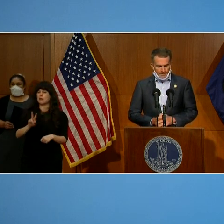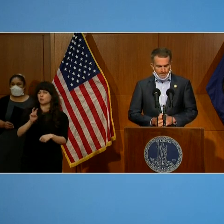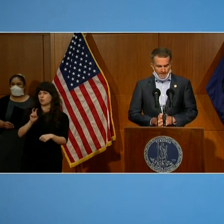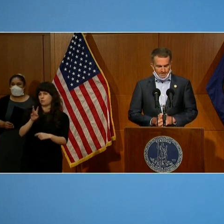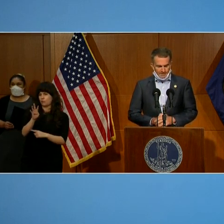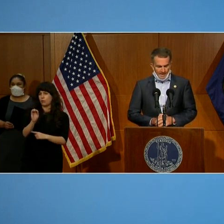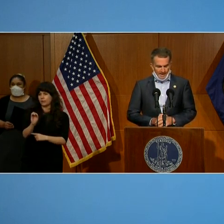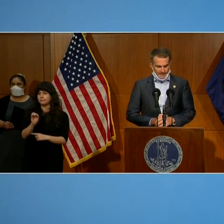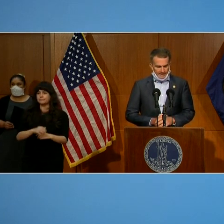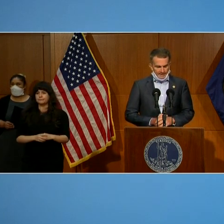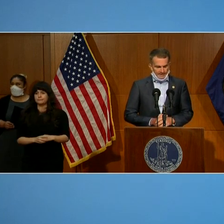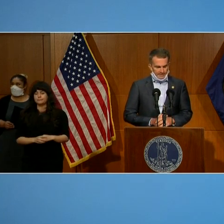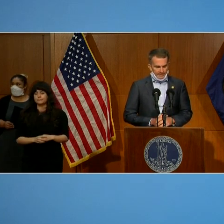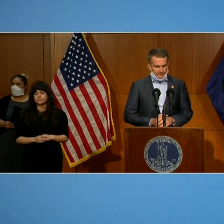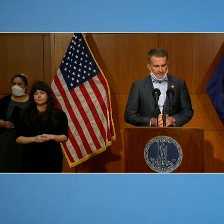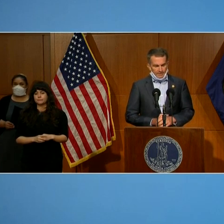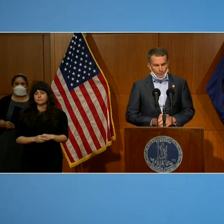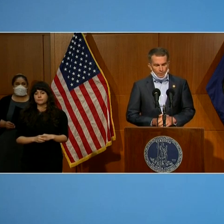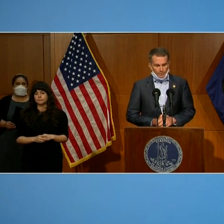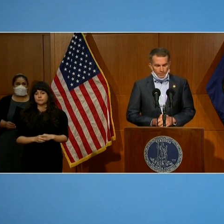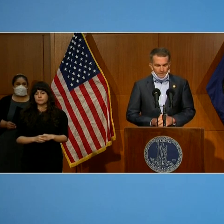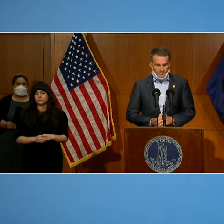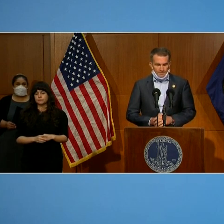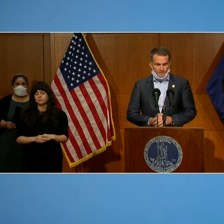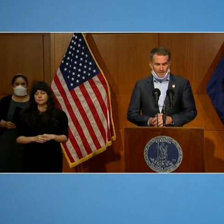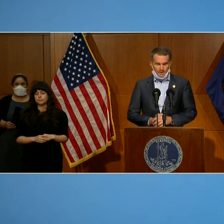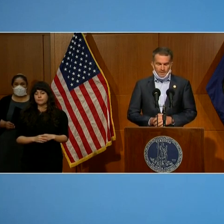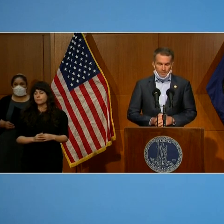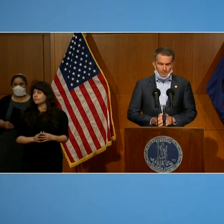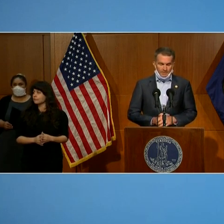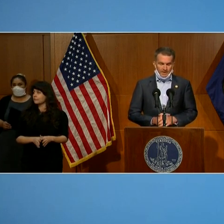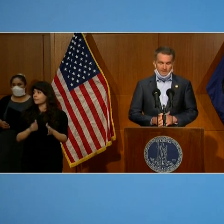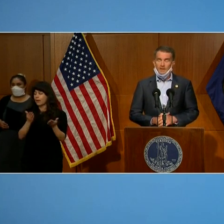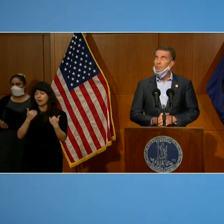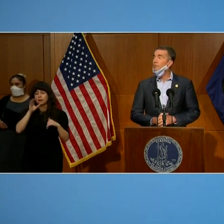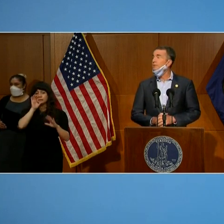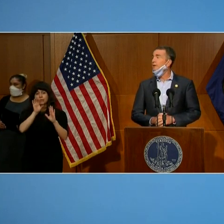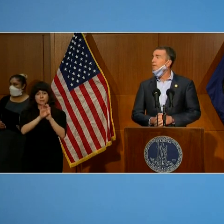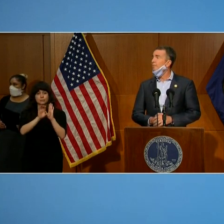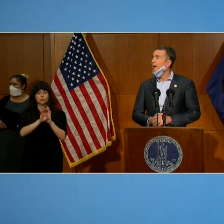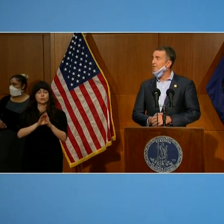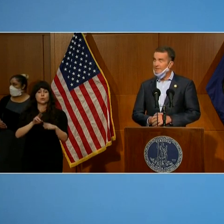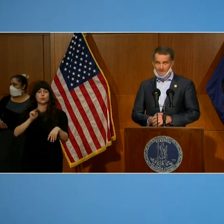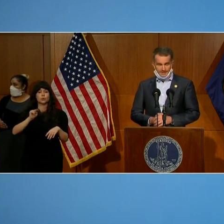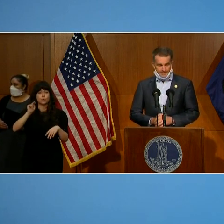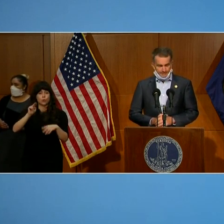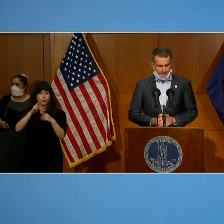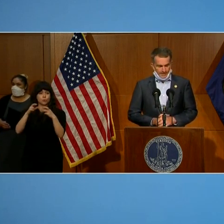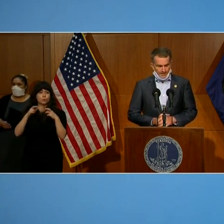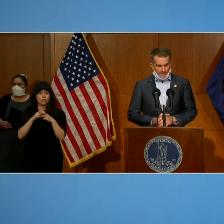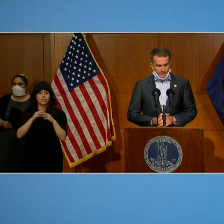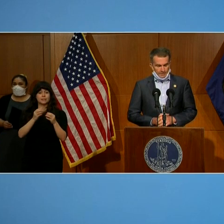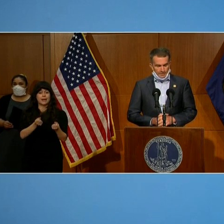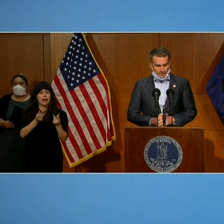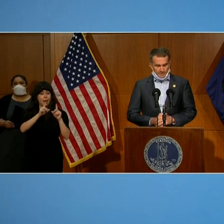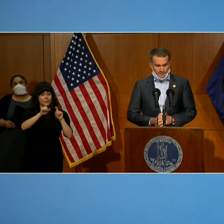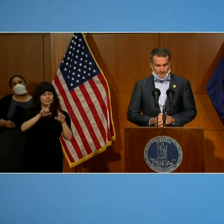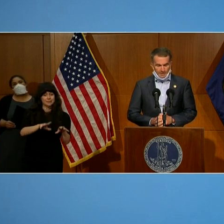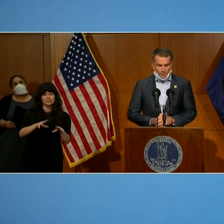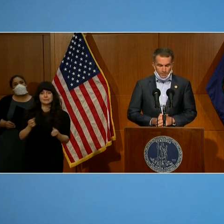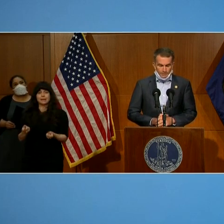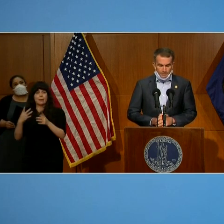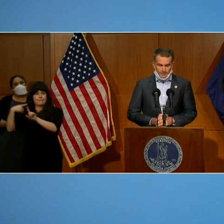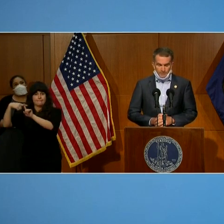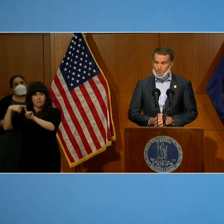This next slide is the northern region number of tests and percent positivity. So here you can